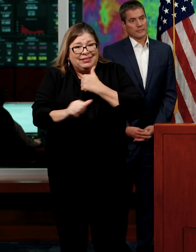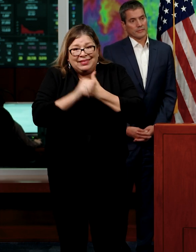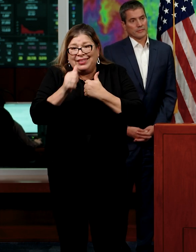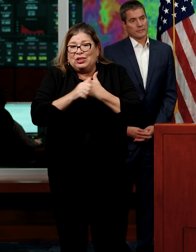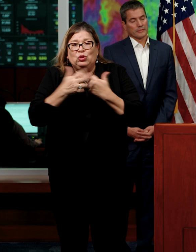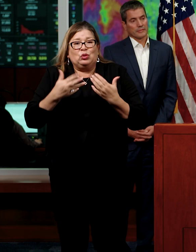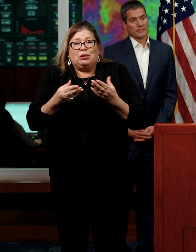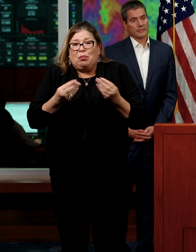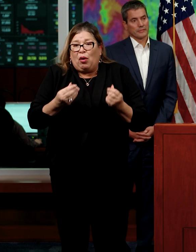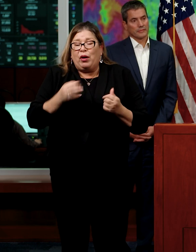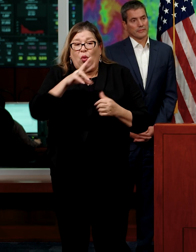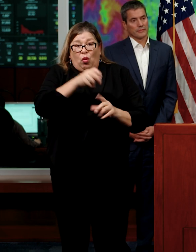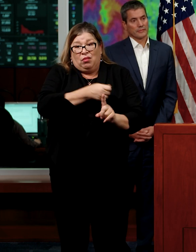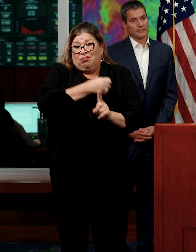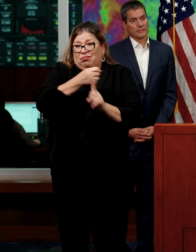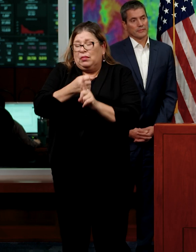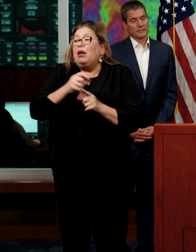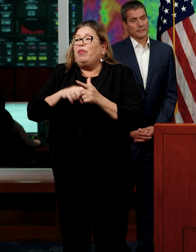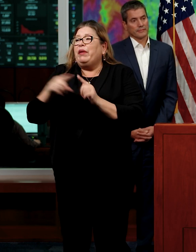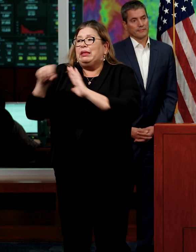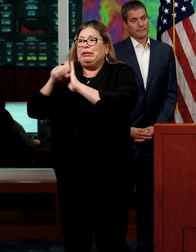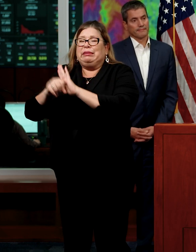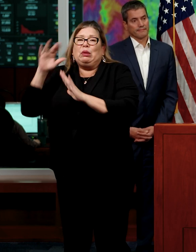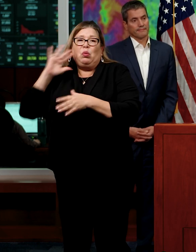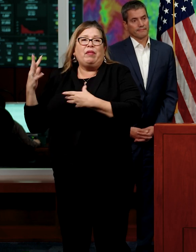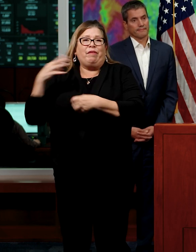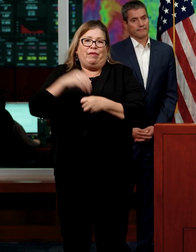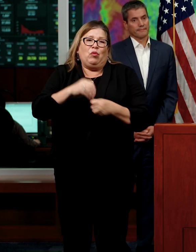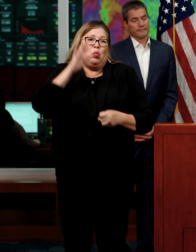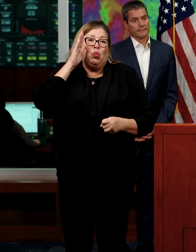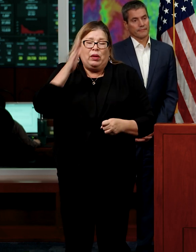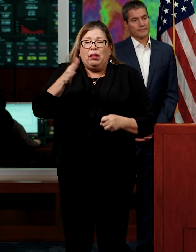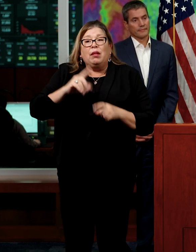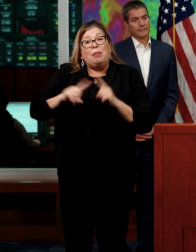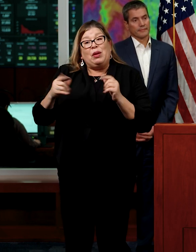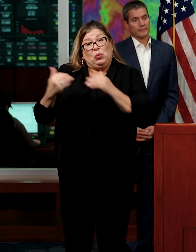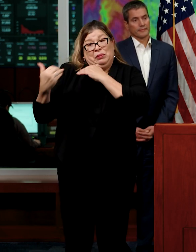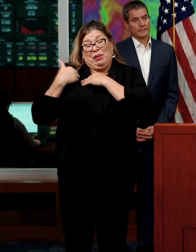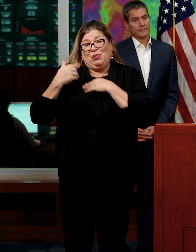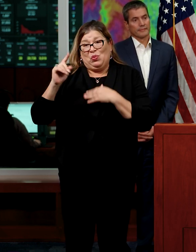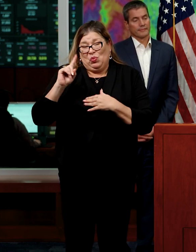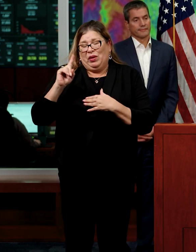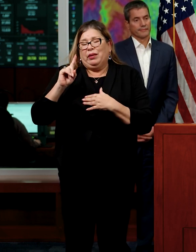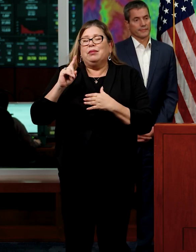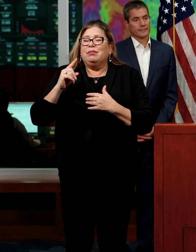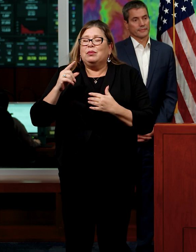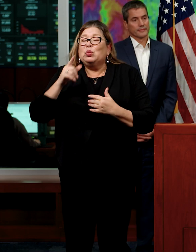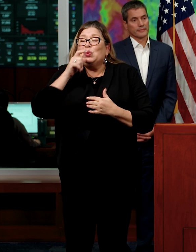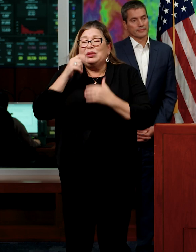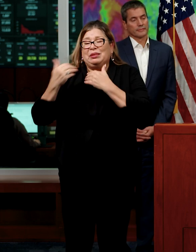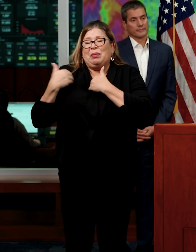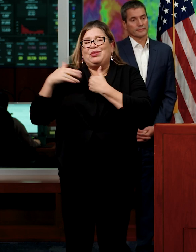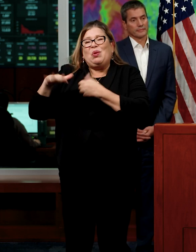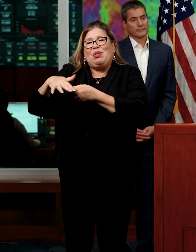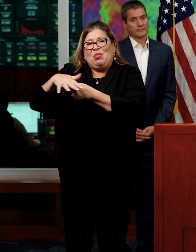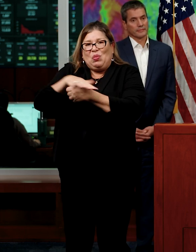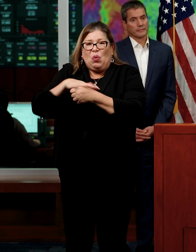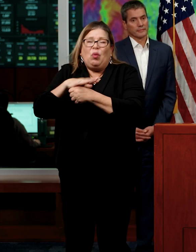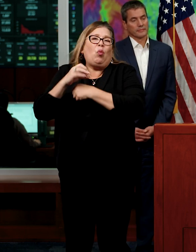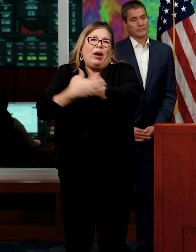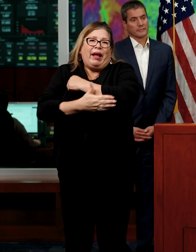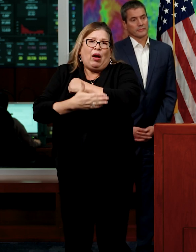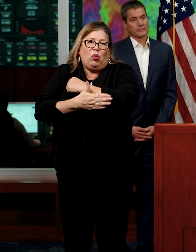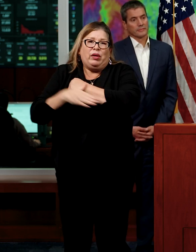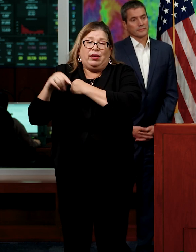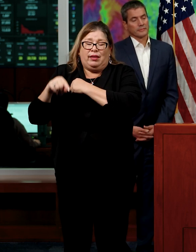or critical infrastructure, then the state does step in. But the responsibility does rest at the local county level. And